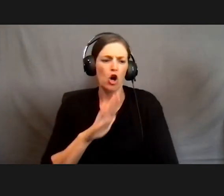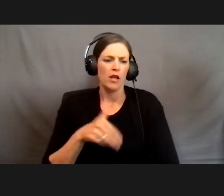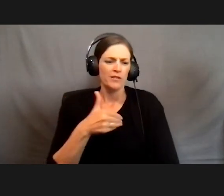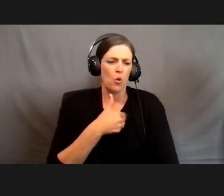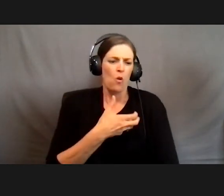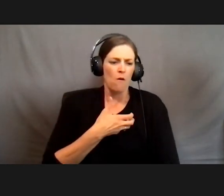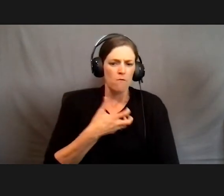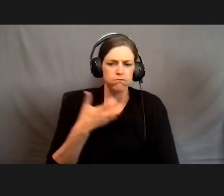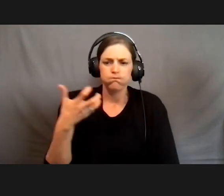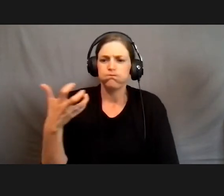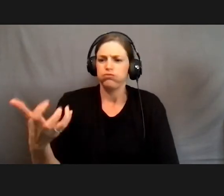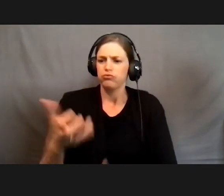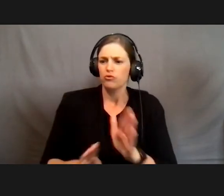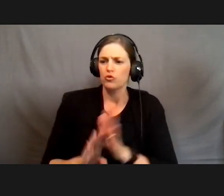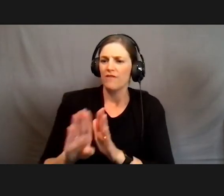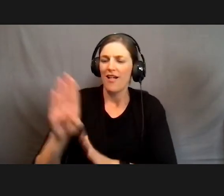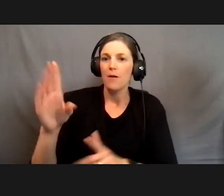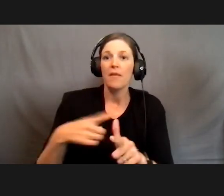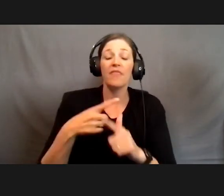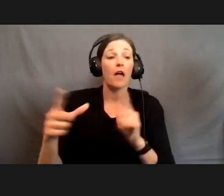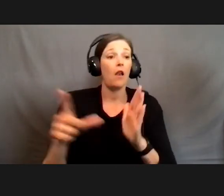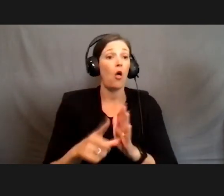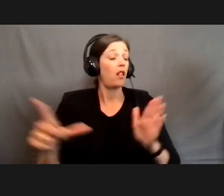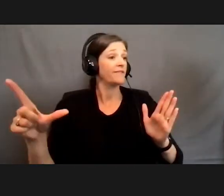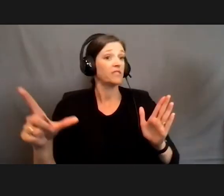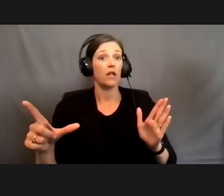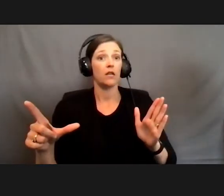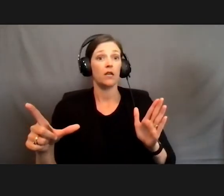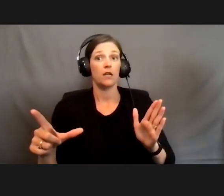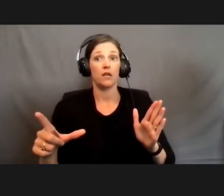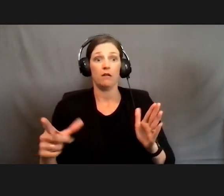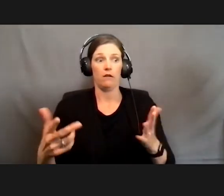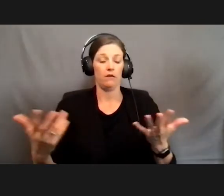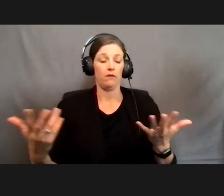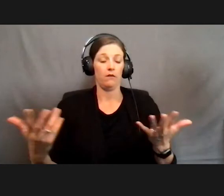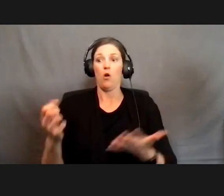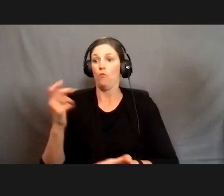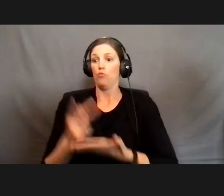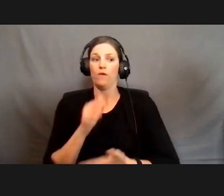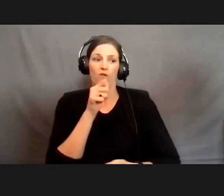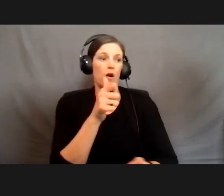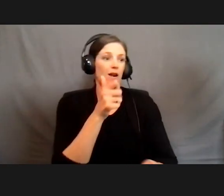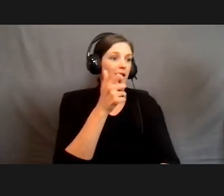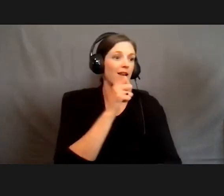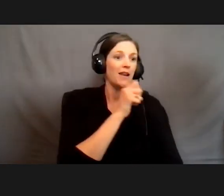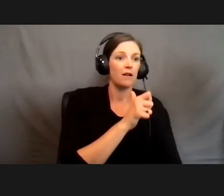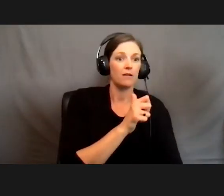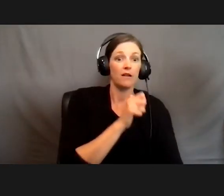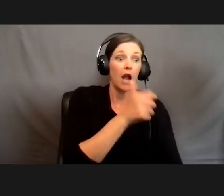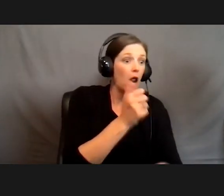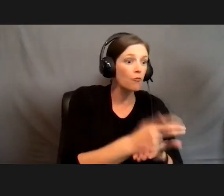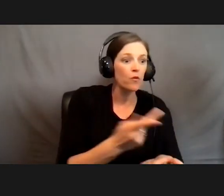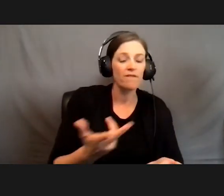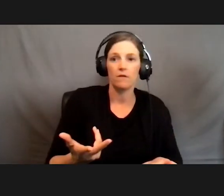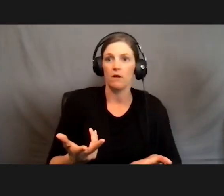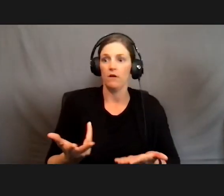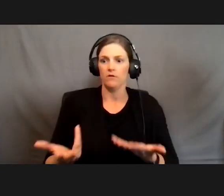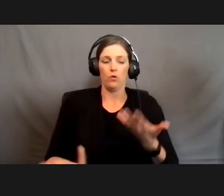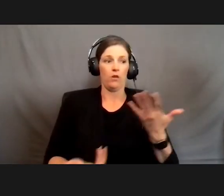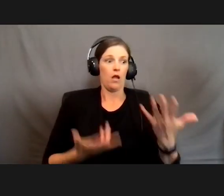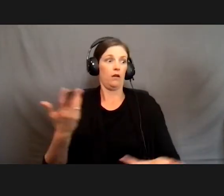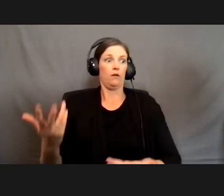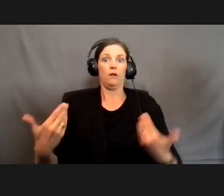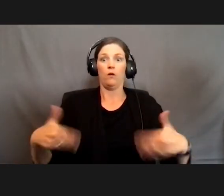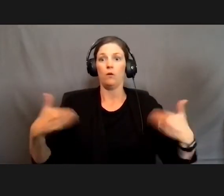this QEP. And then all of a sudden it's like, you know, it's make or break when the committee visited to say, yes, we approve it and you can